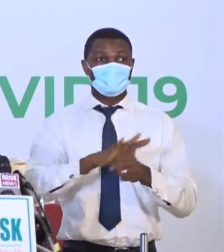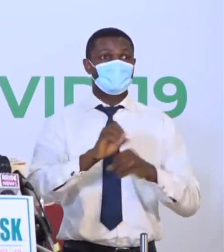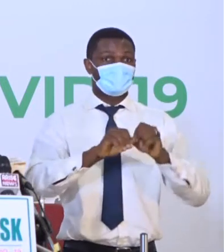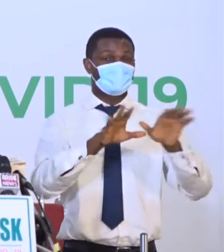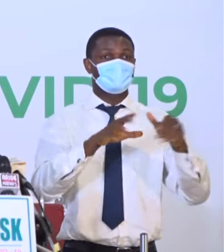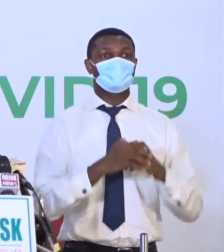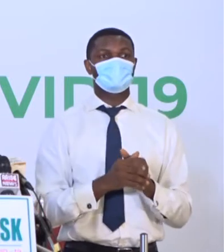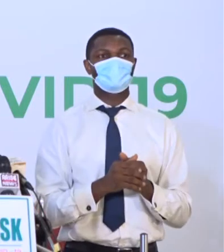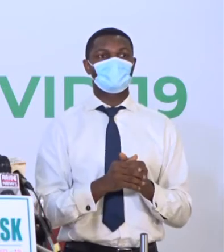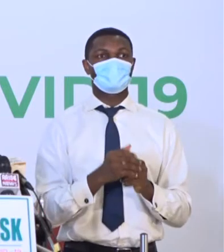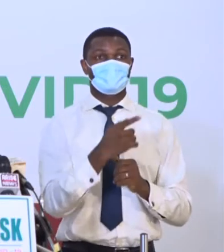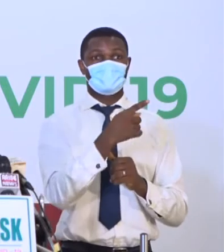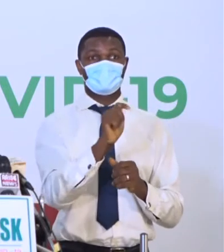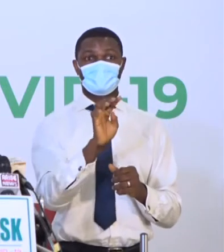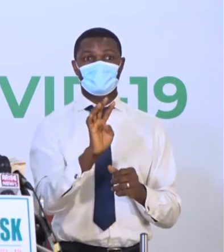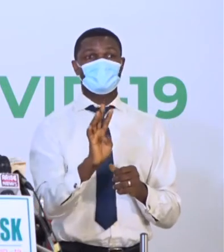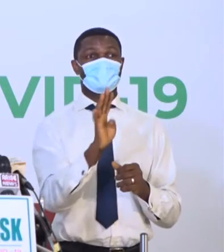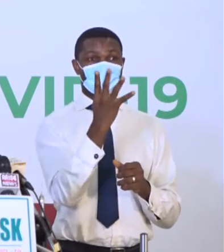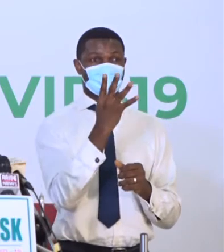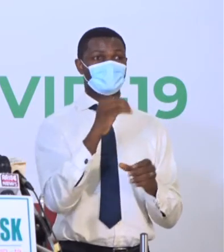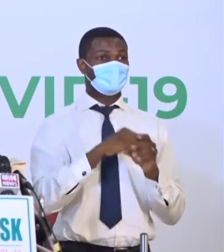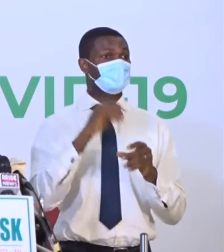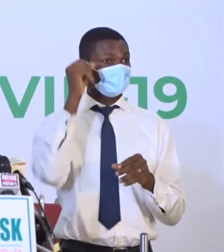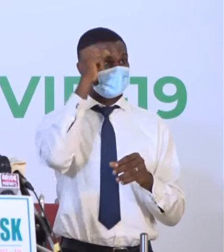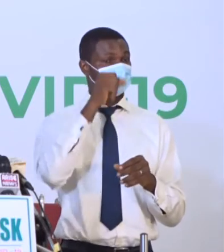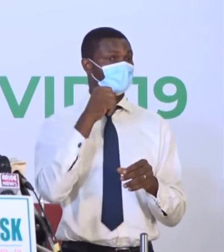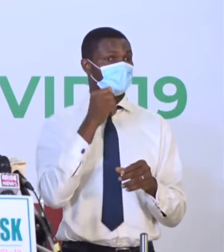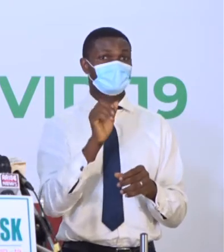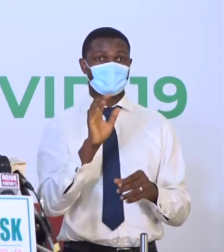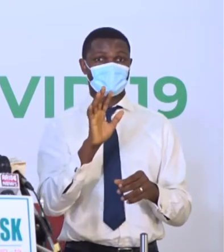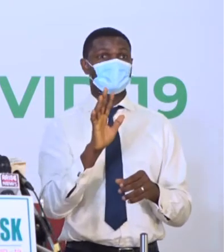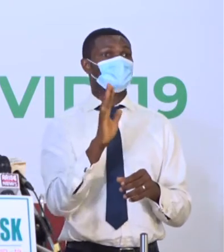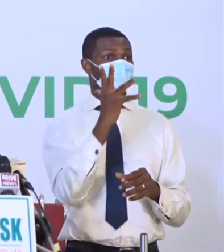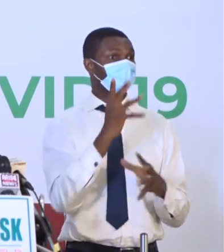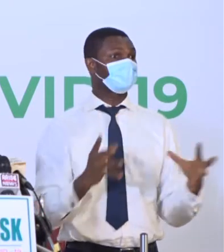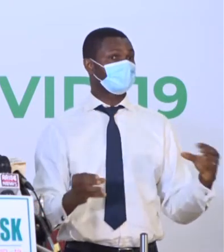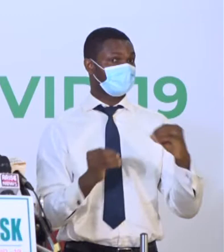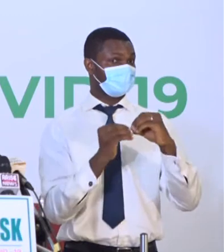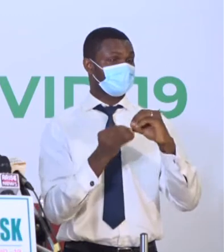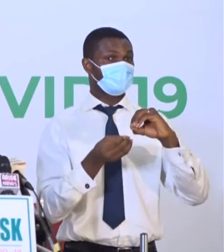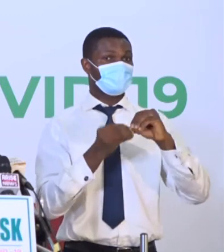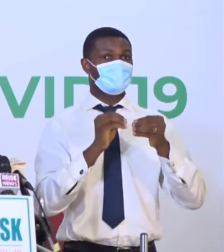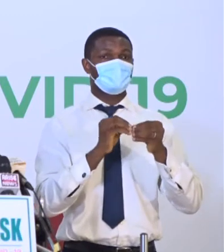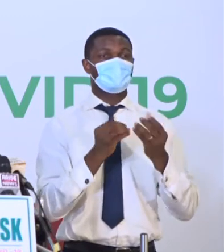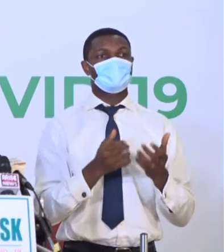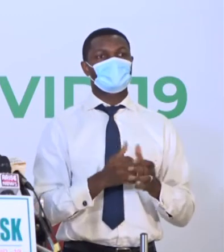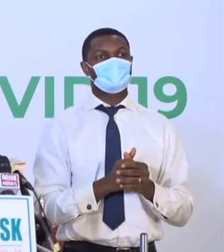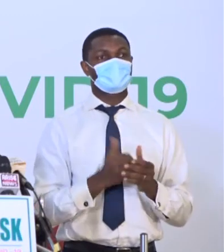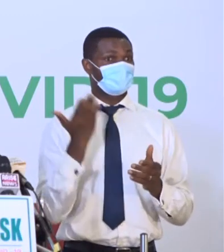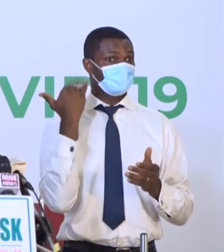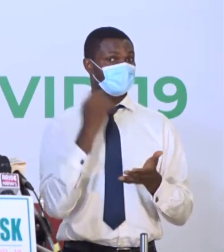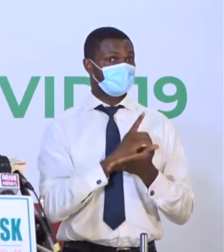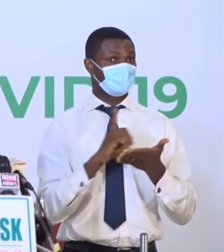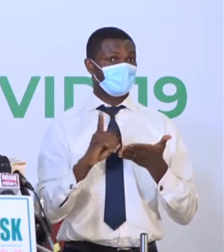The fourth in cumulative cases in Africa, and the fifth in cumulative deaths. Last week,